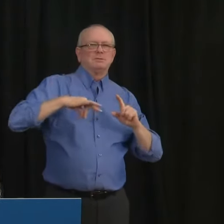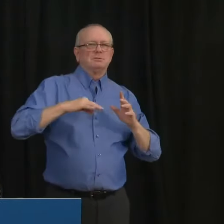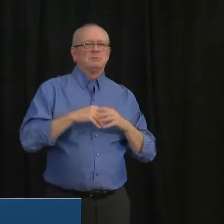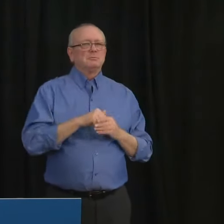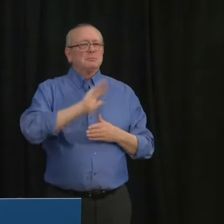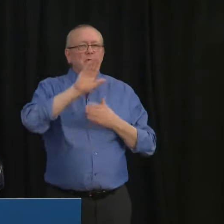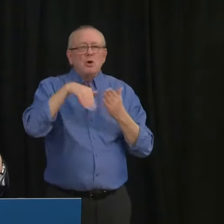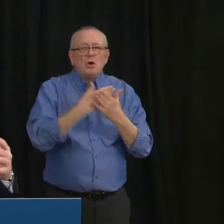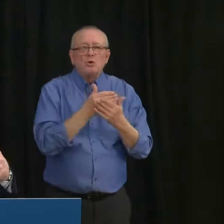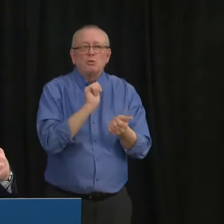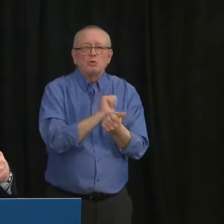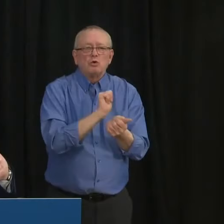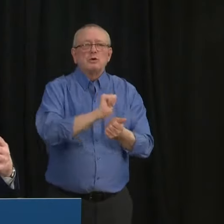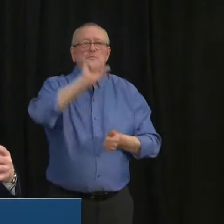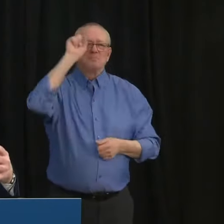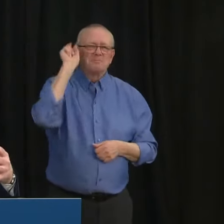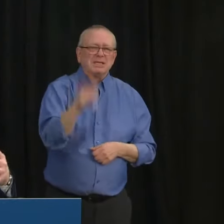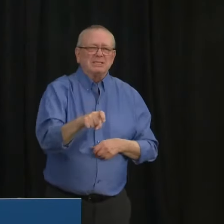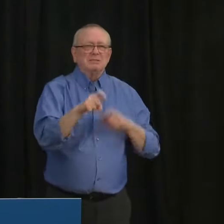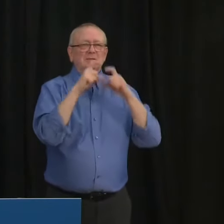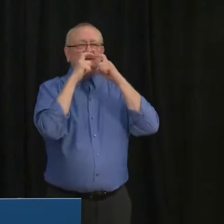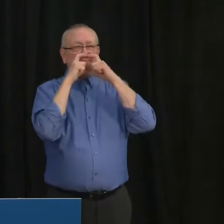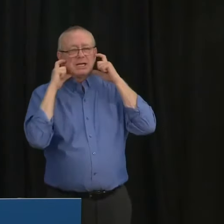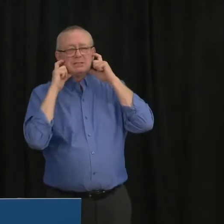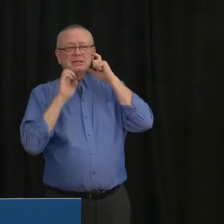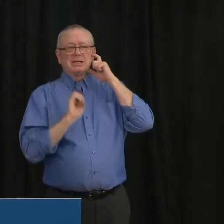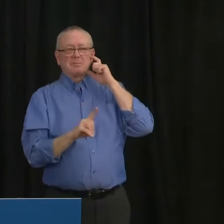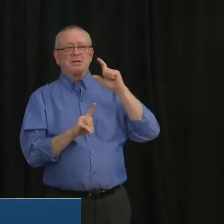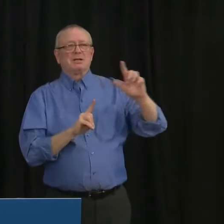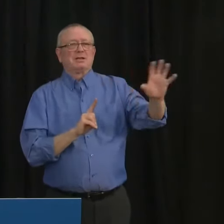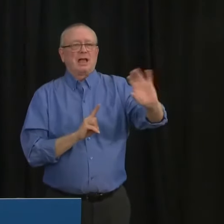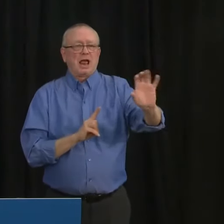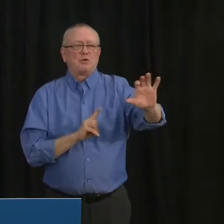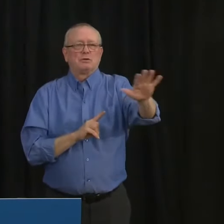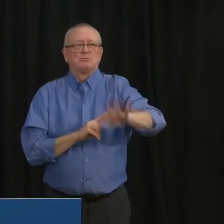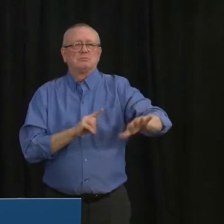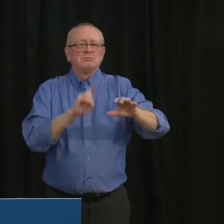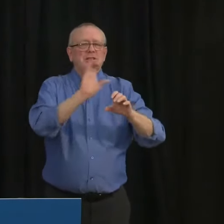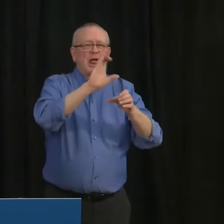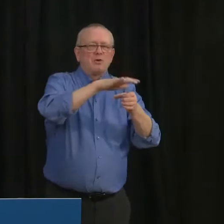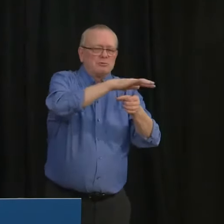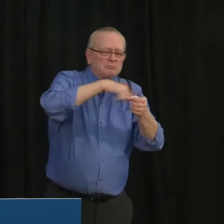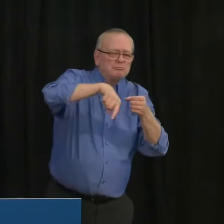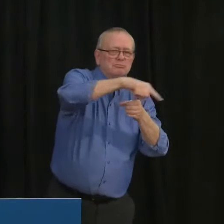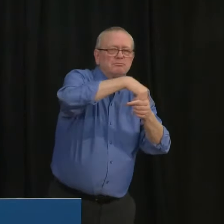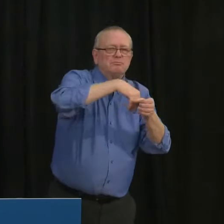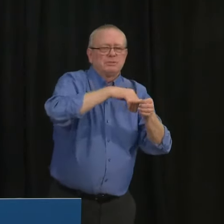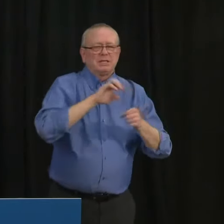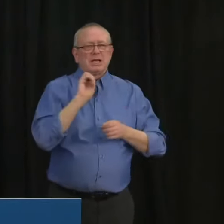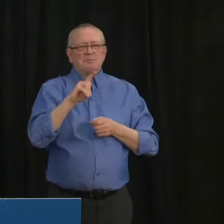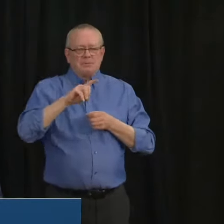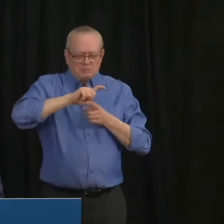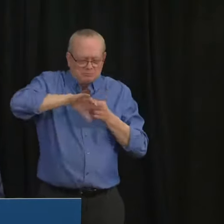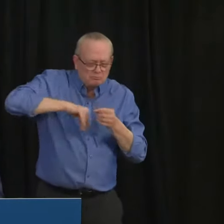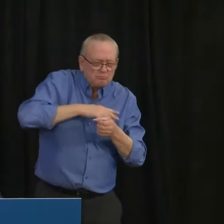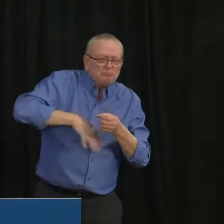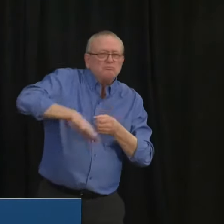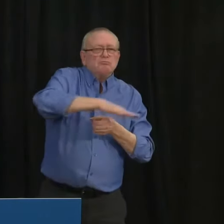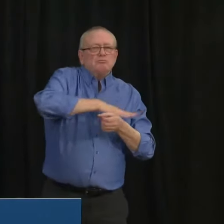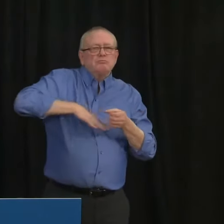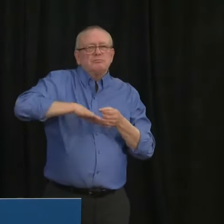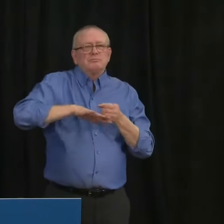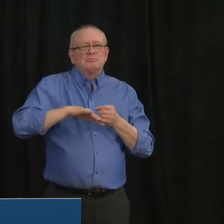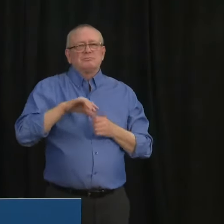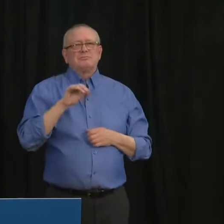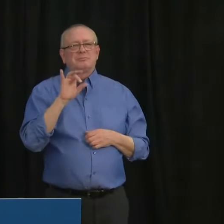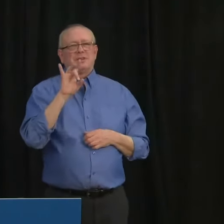areas what we call the Edmonton and Calgary health zones where we see 83% of our cases. This will accompany the